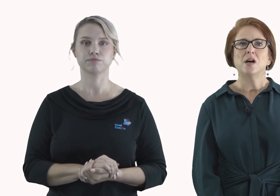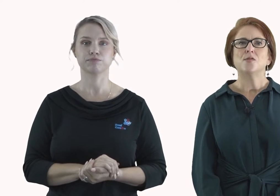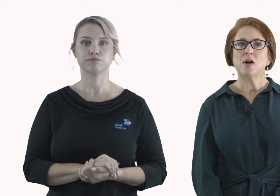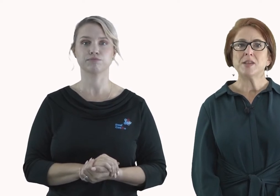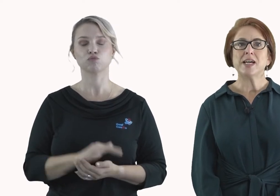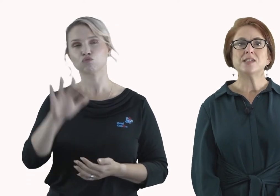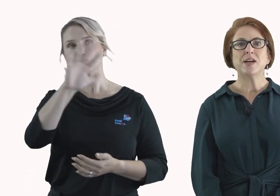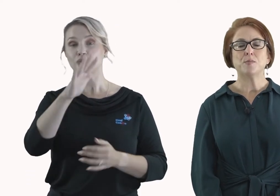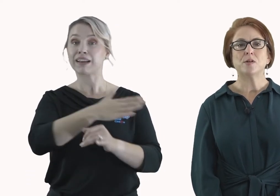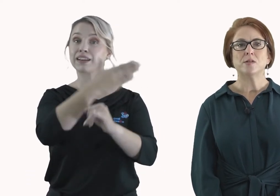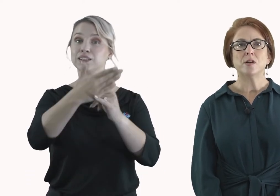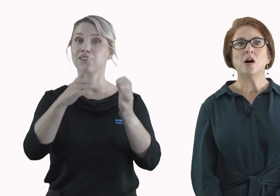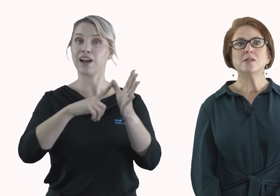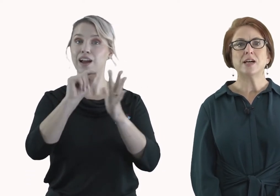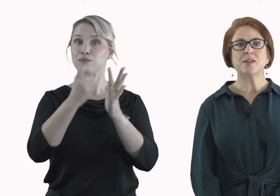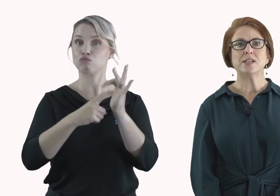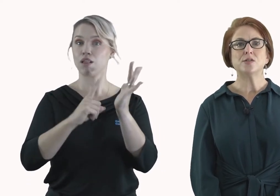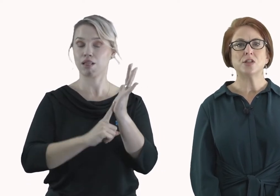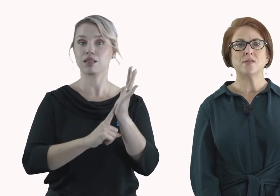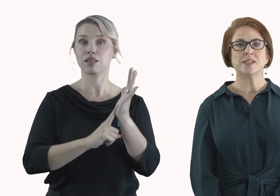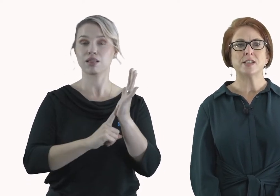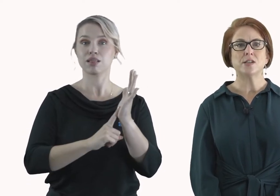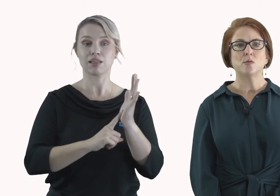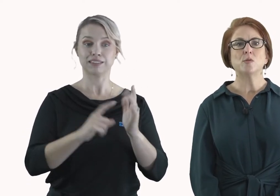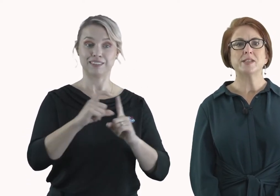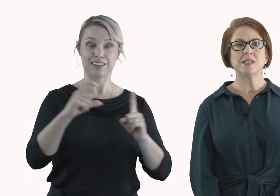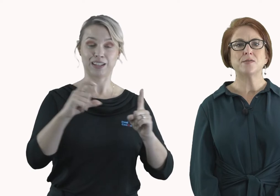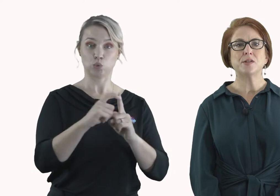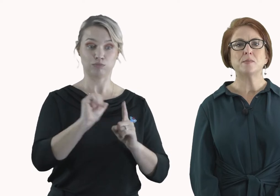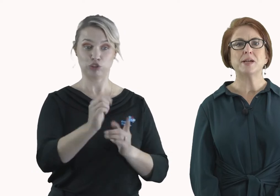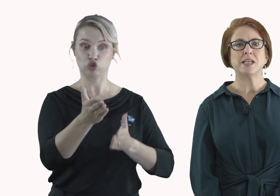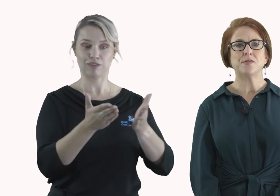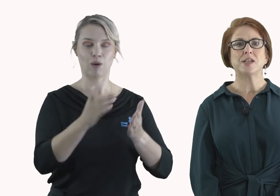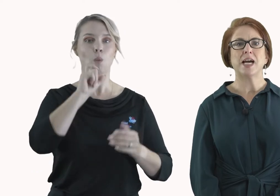From the end of April, all Deaf Can Do services will be delivered by Deaf Connect.